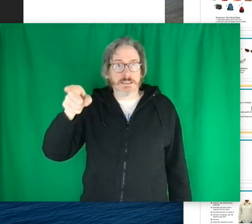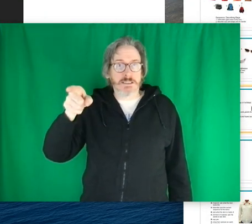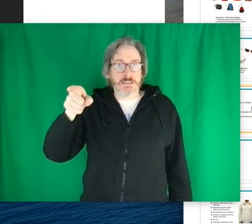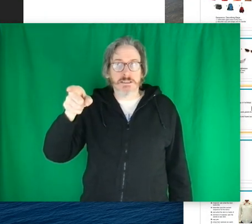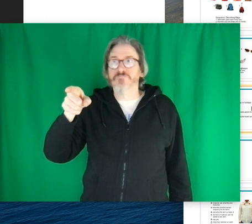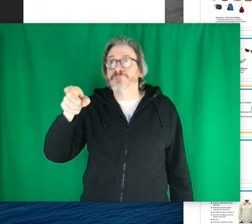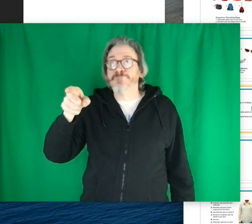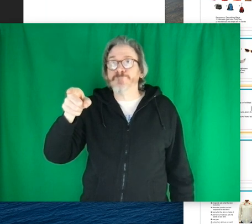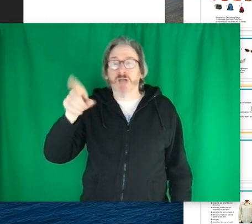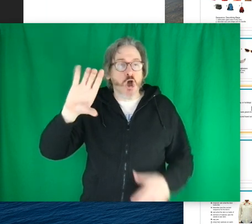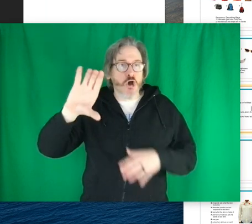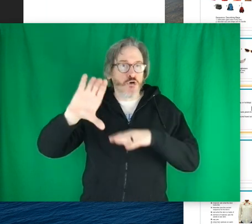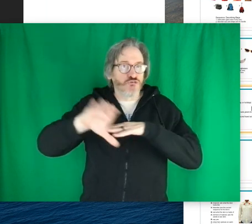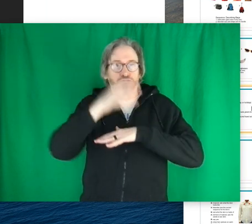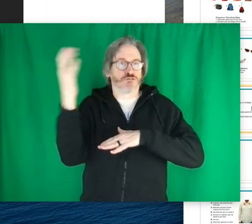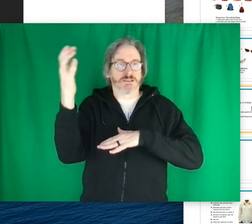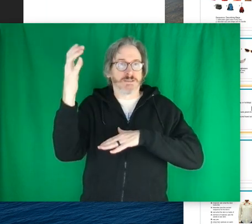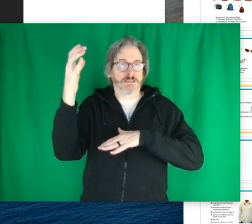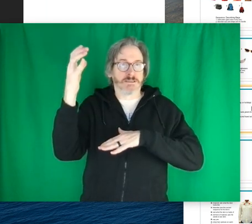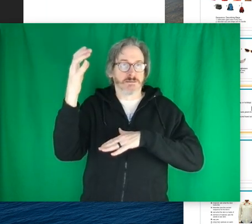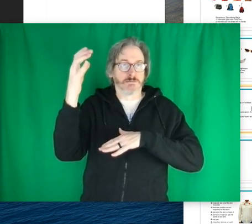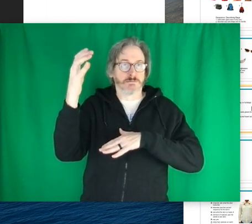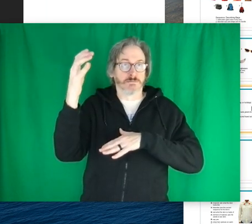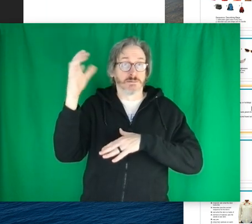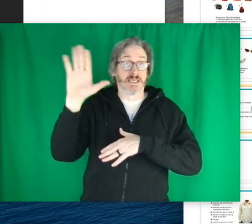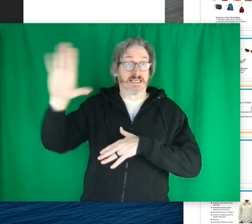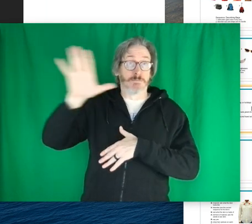My... Christmas.